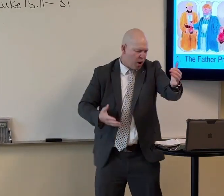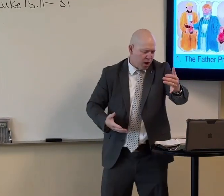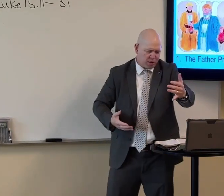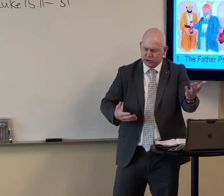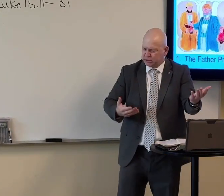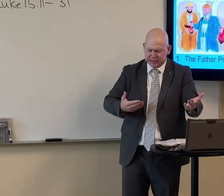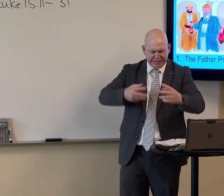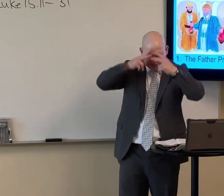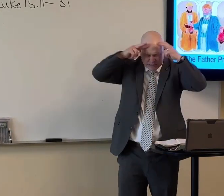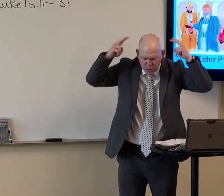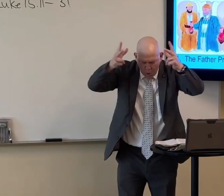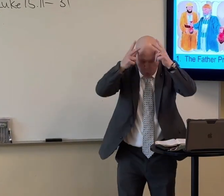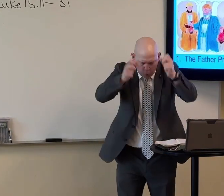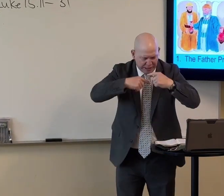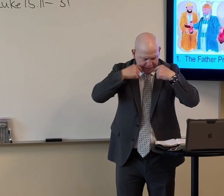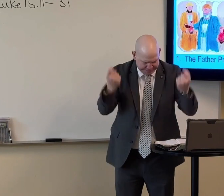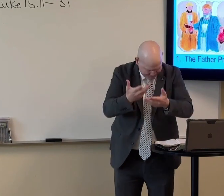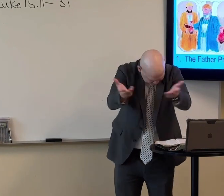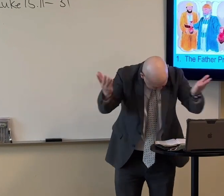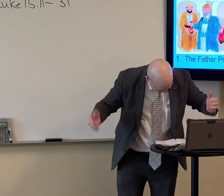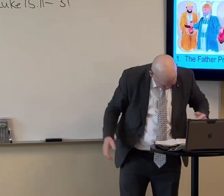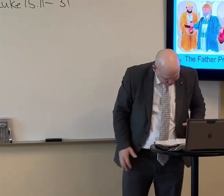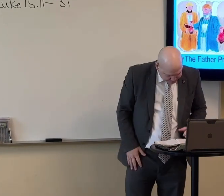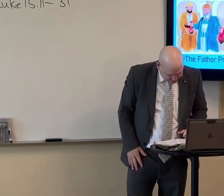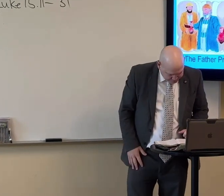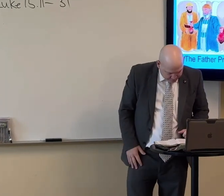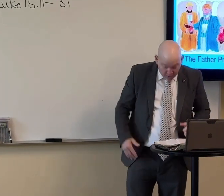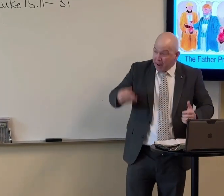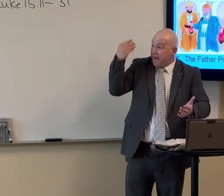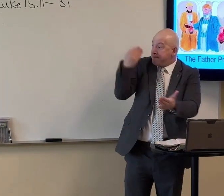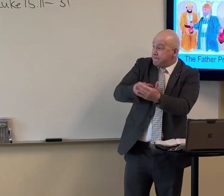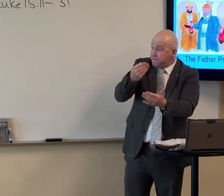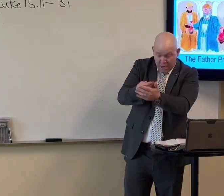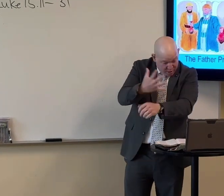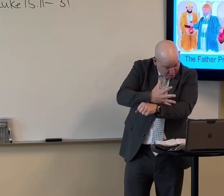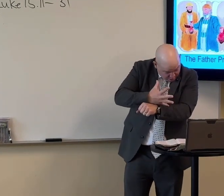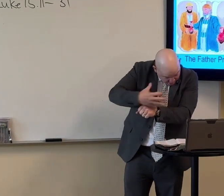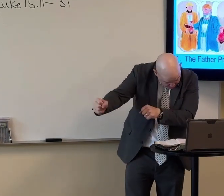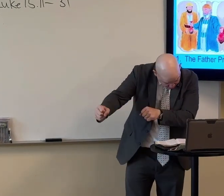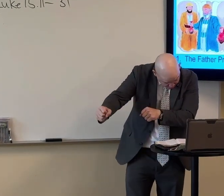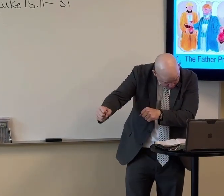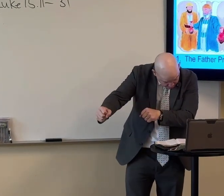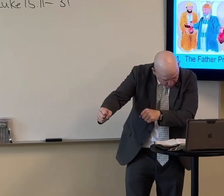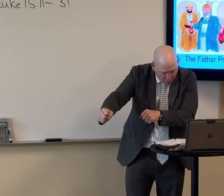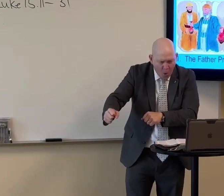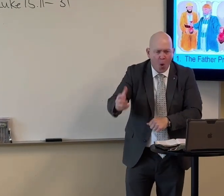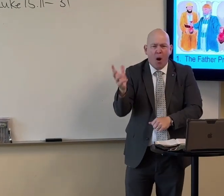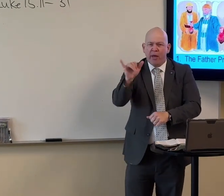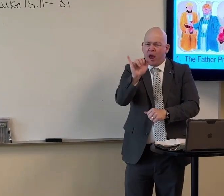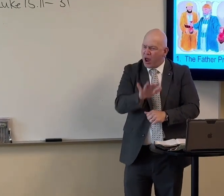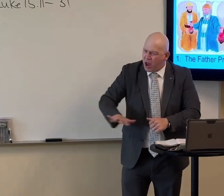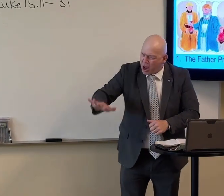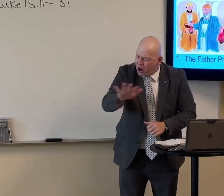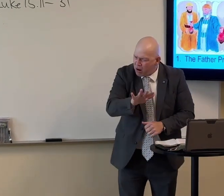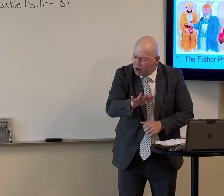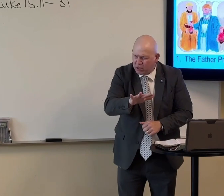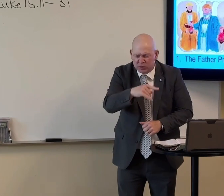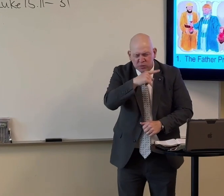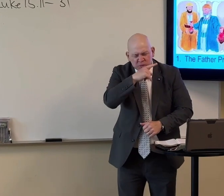And when he had spent all, there arose a mighty famine in that land, and